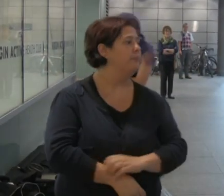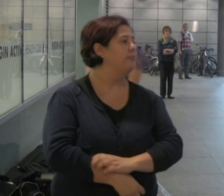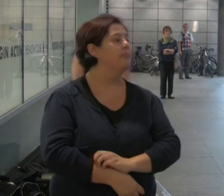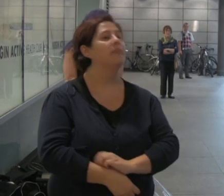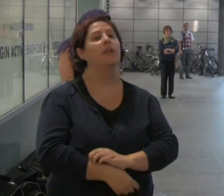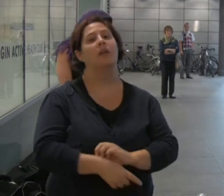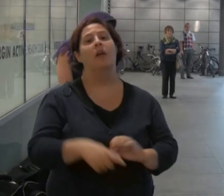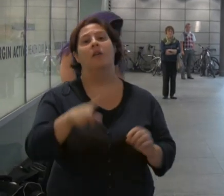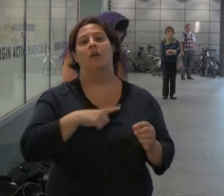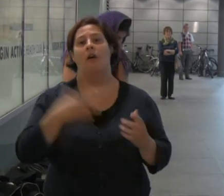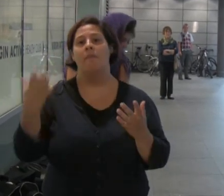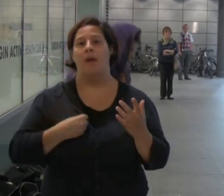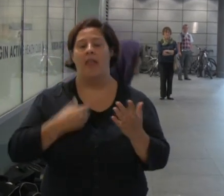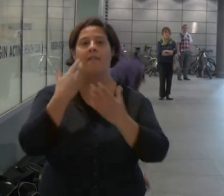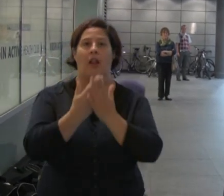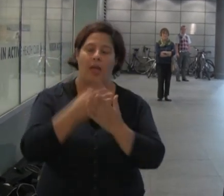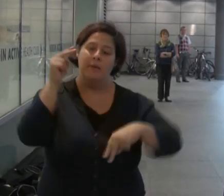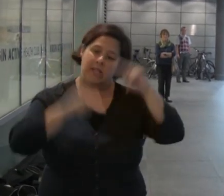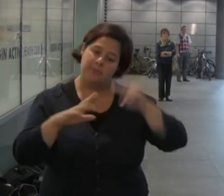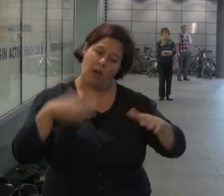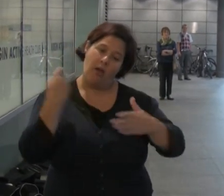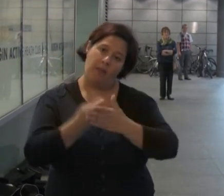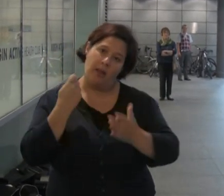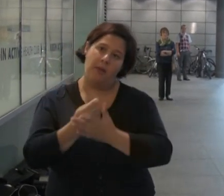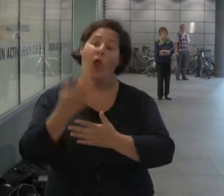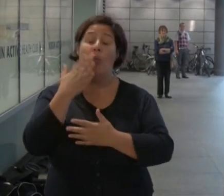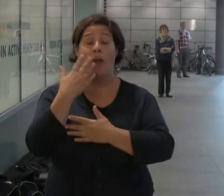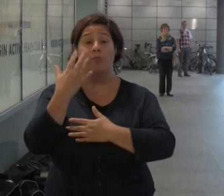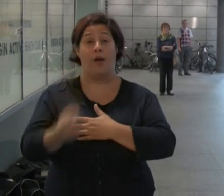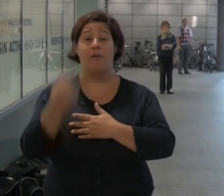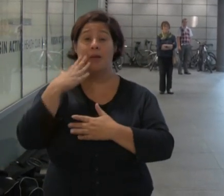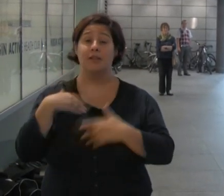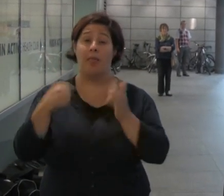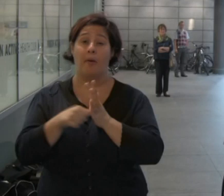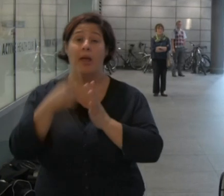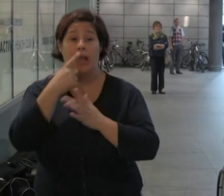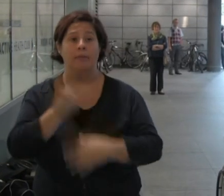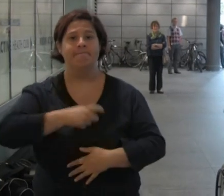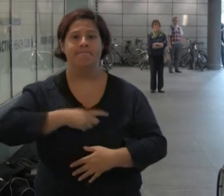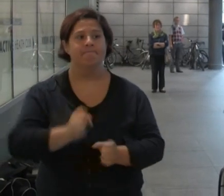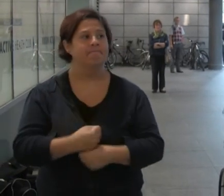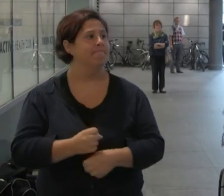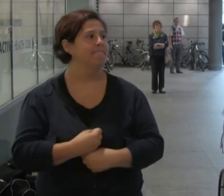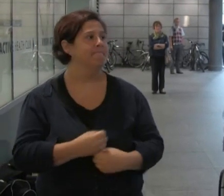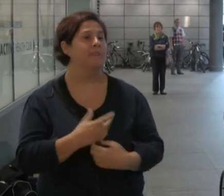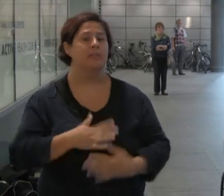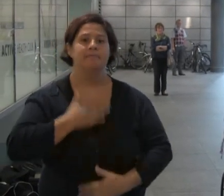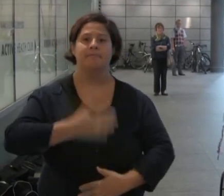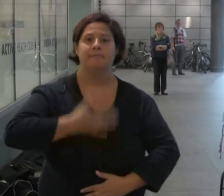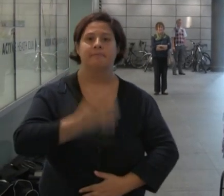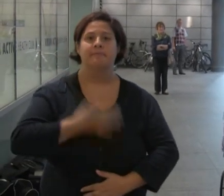Dealing with benefit claims, assessments and appeals when suffering from a mental health problem causes great anxiety, stress and anguish.